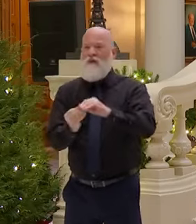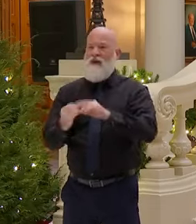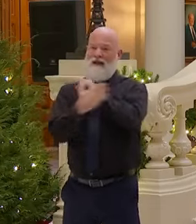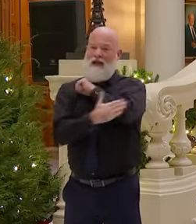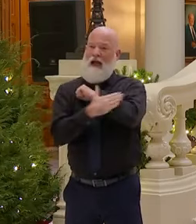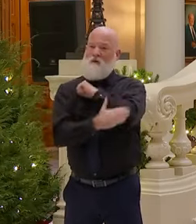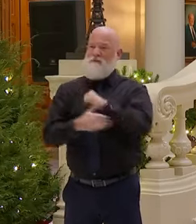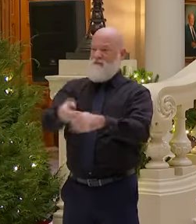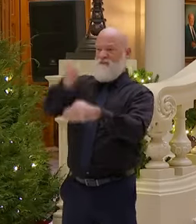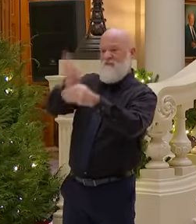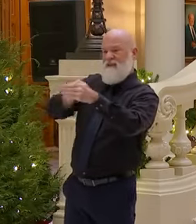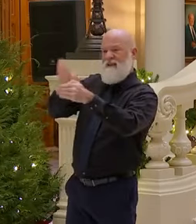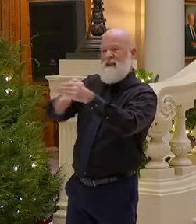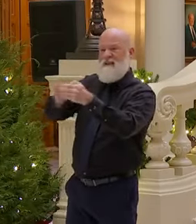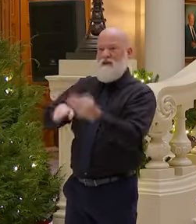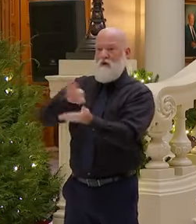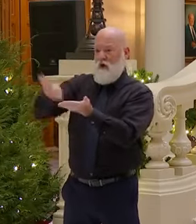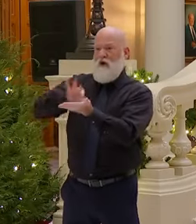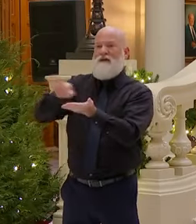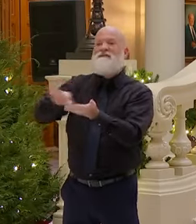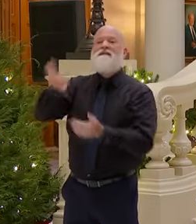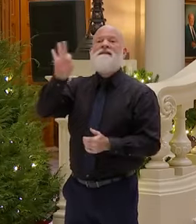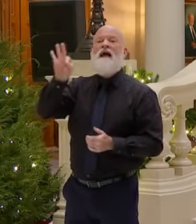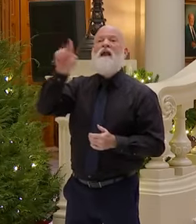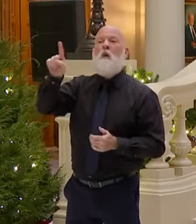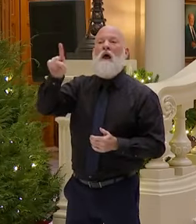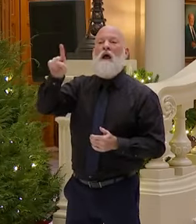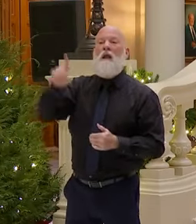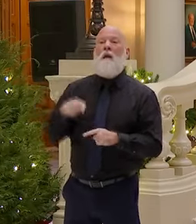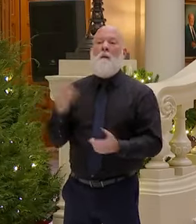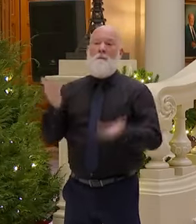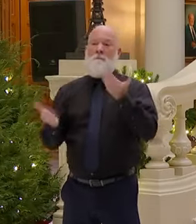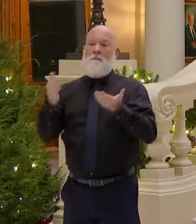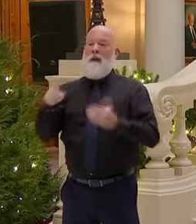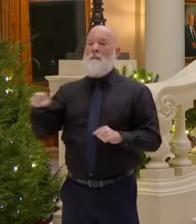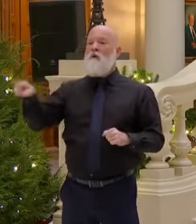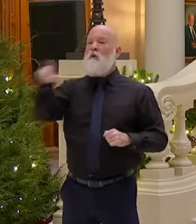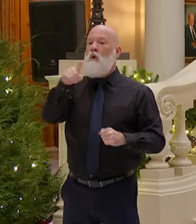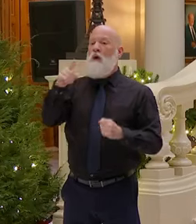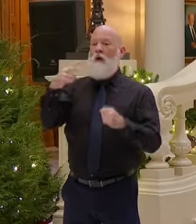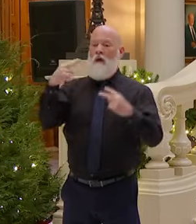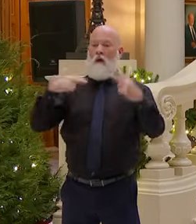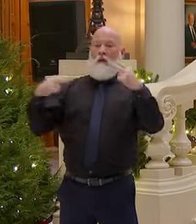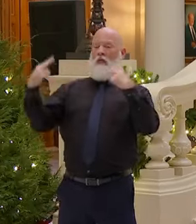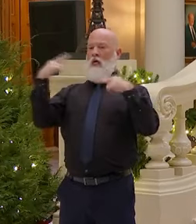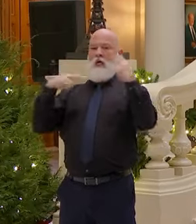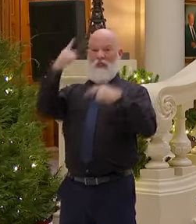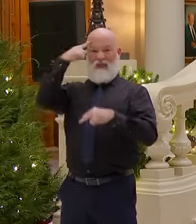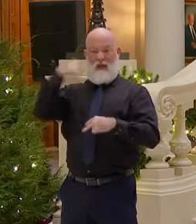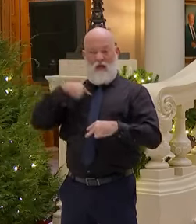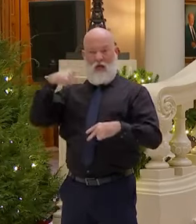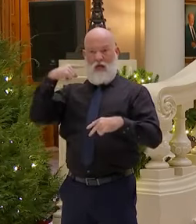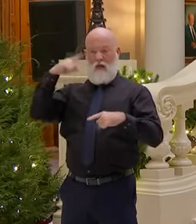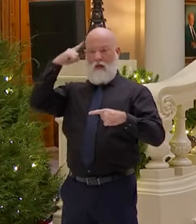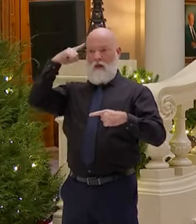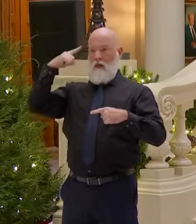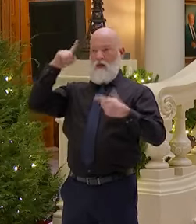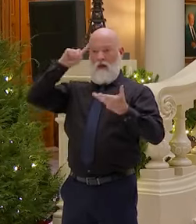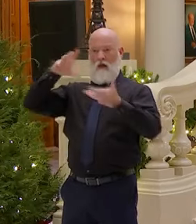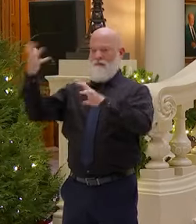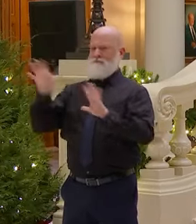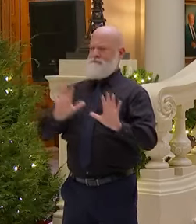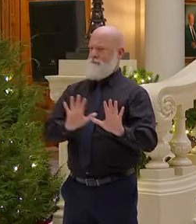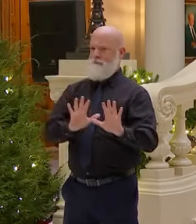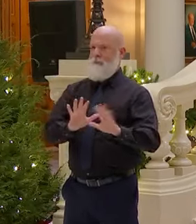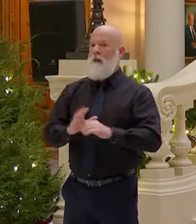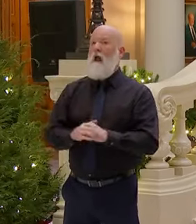This is going to seem really bipolar at this point, I guess. But 91 counties have finished their recount